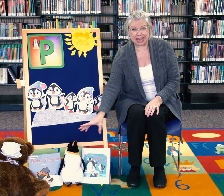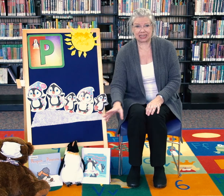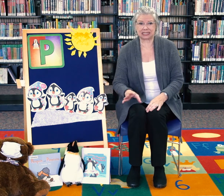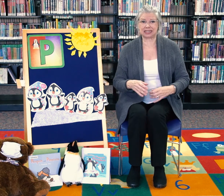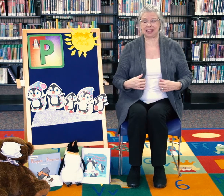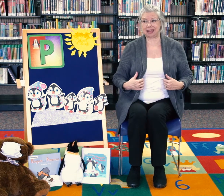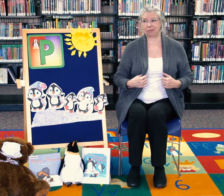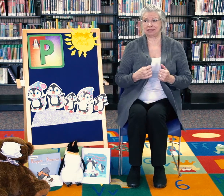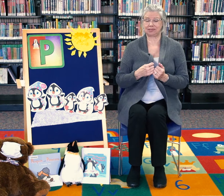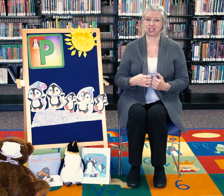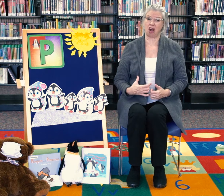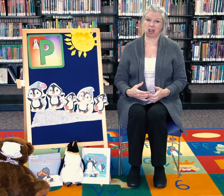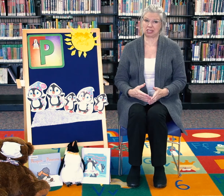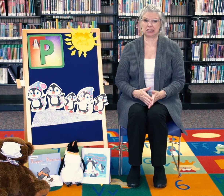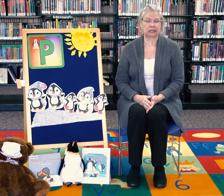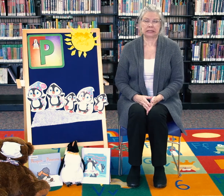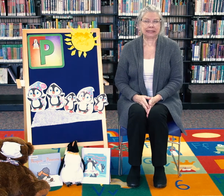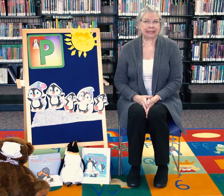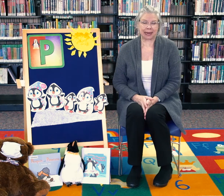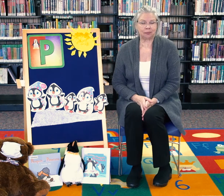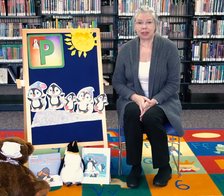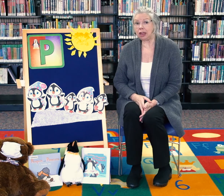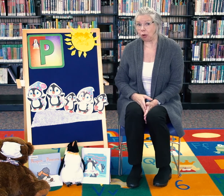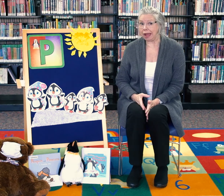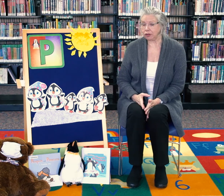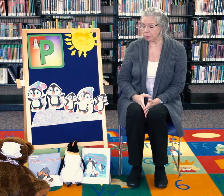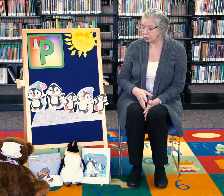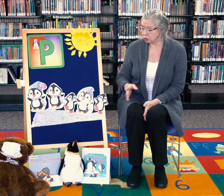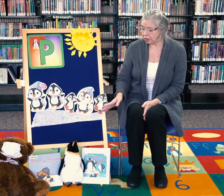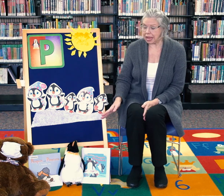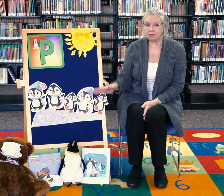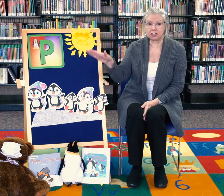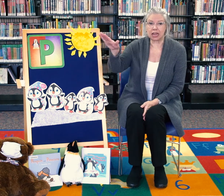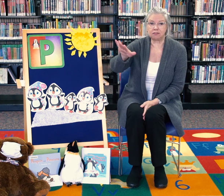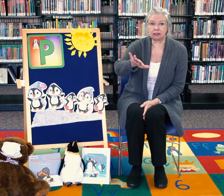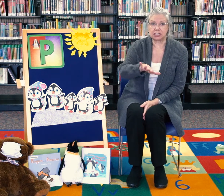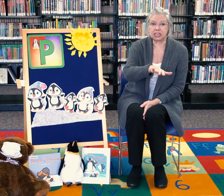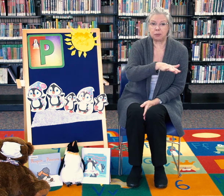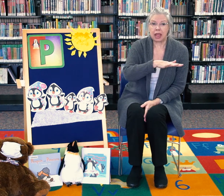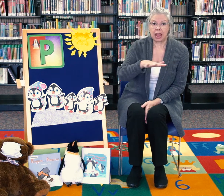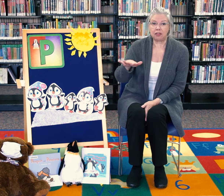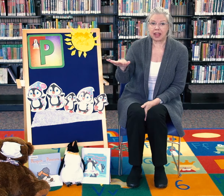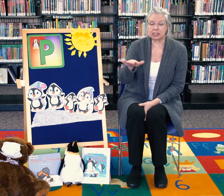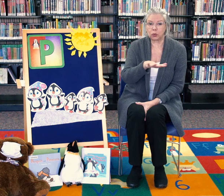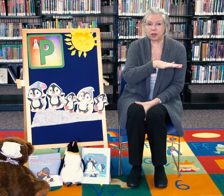I hate to say that, but sharks. Yeah. They go after them. So they have to dive down deep and that's where their